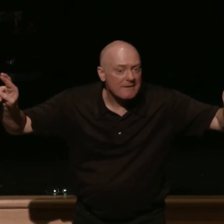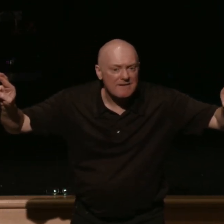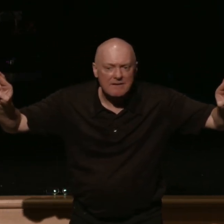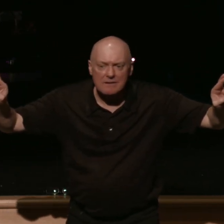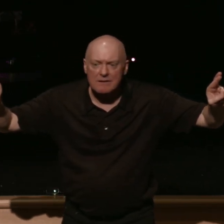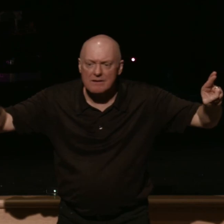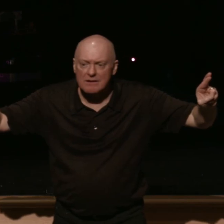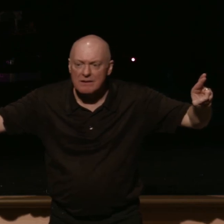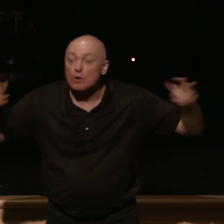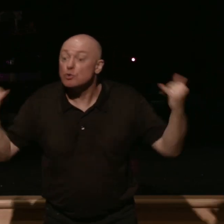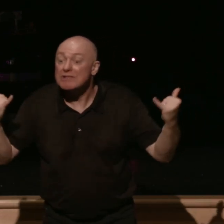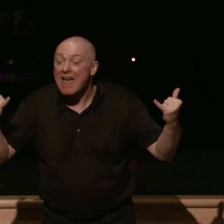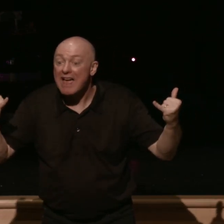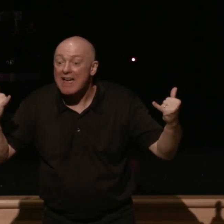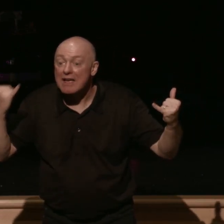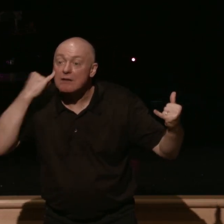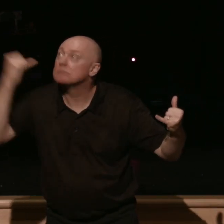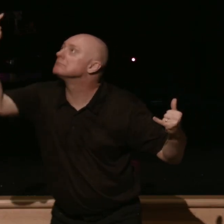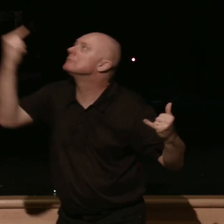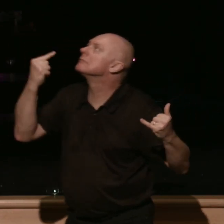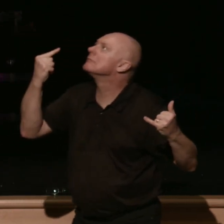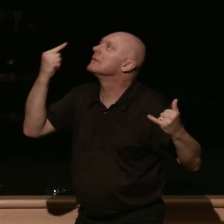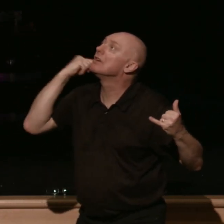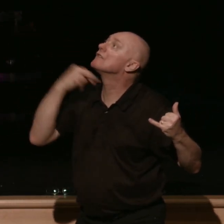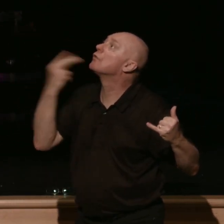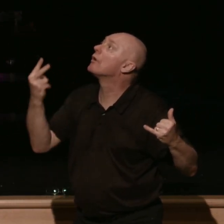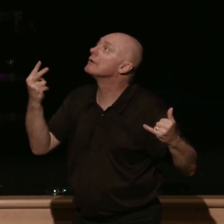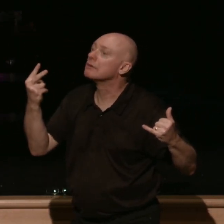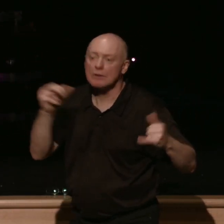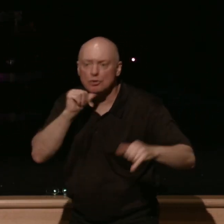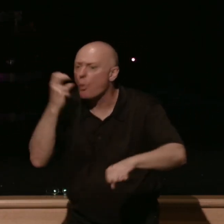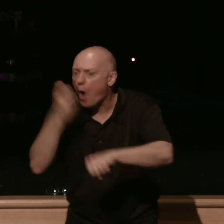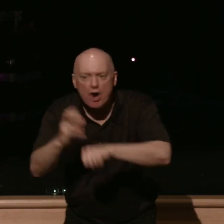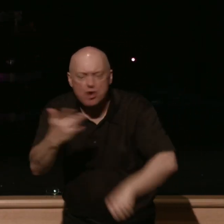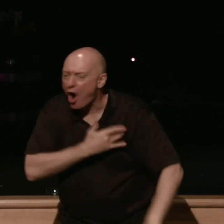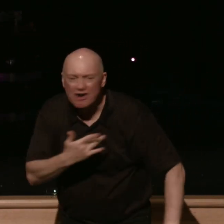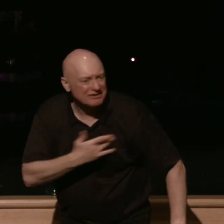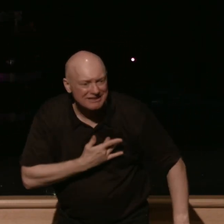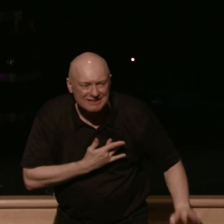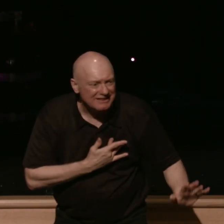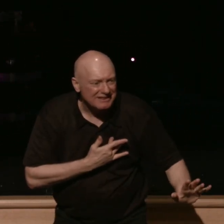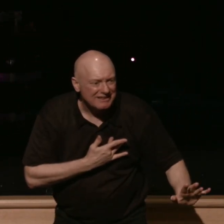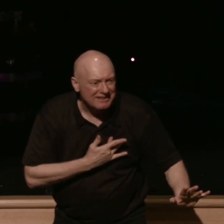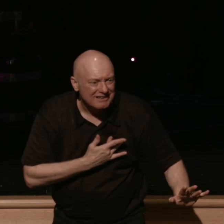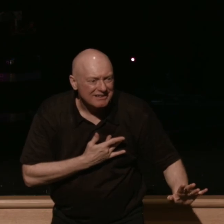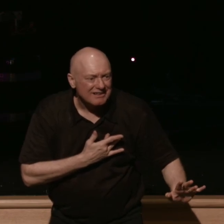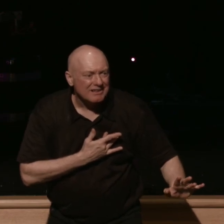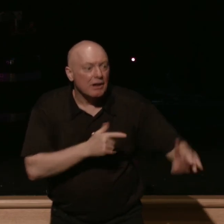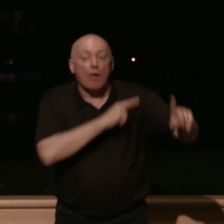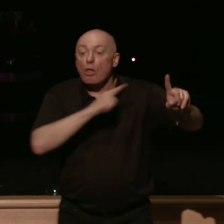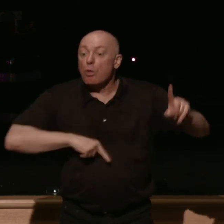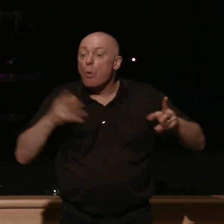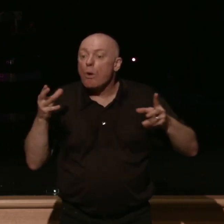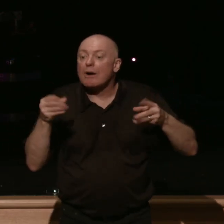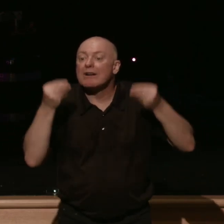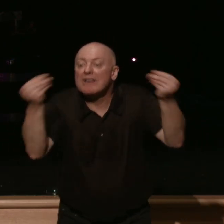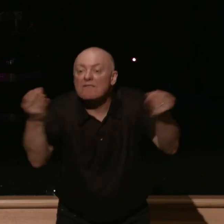today if you hear his voice do not harden your heart the Lord extends to you the free gift of salvation even tonight